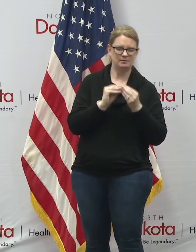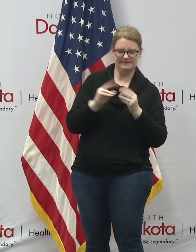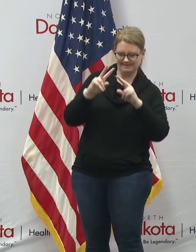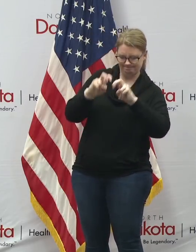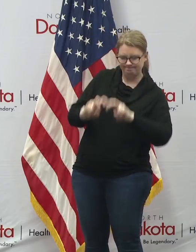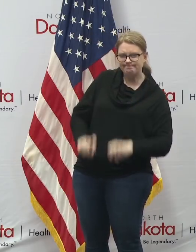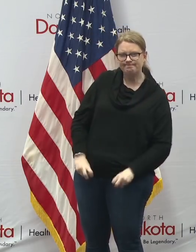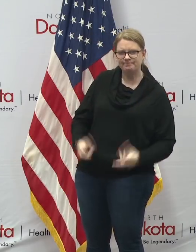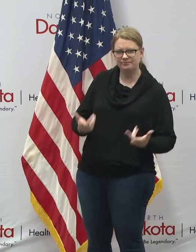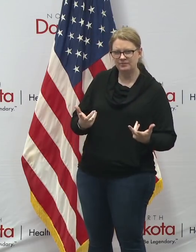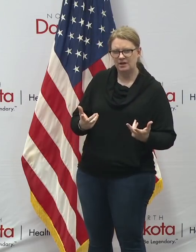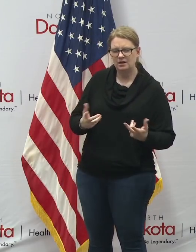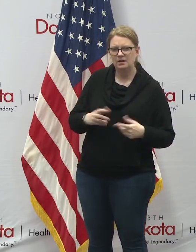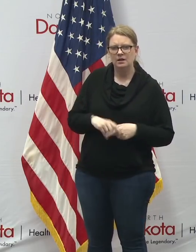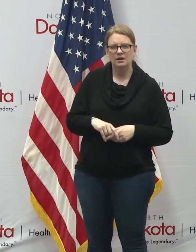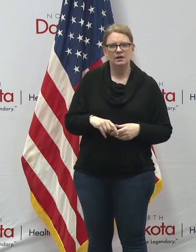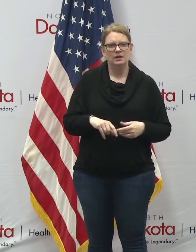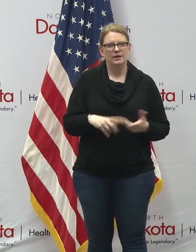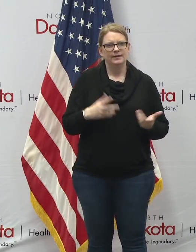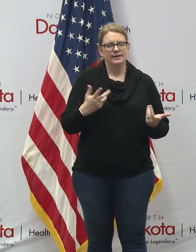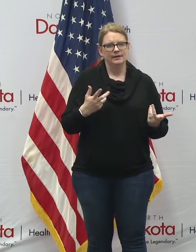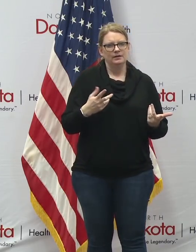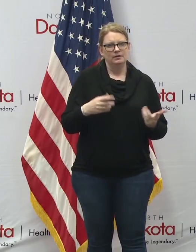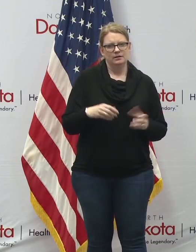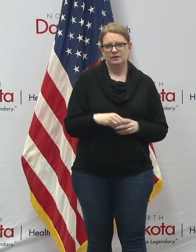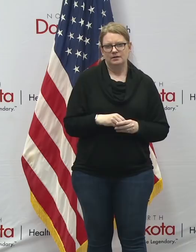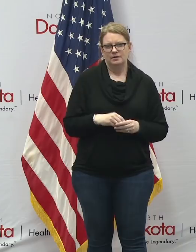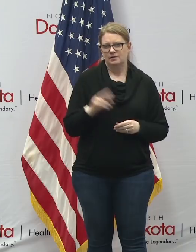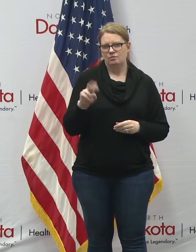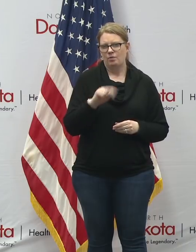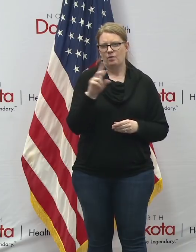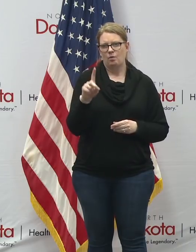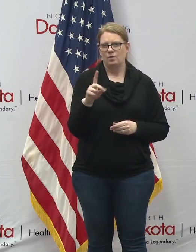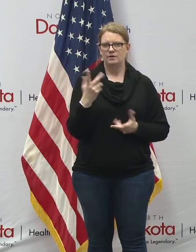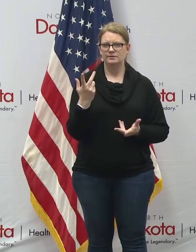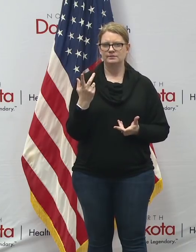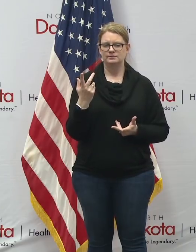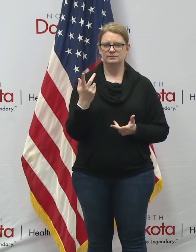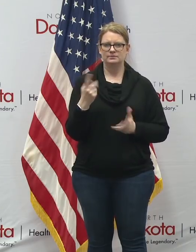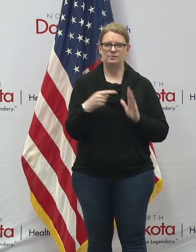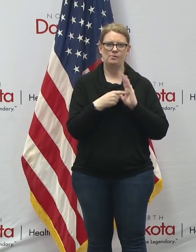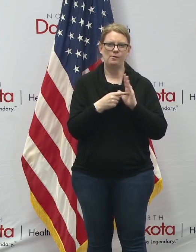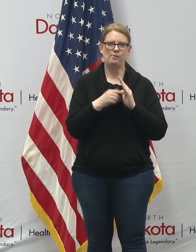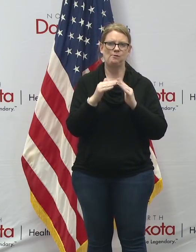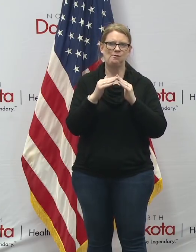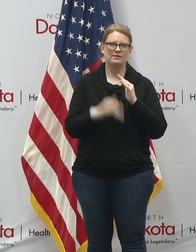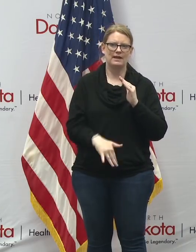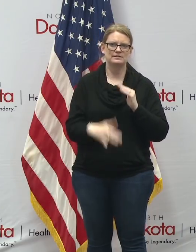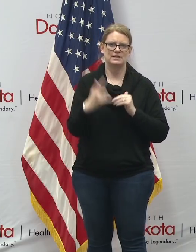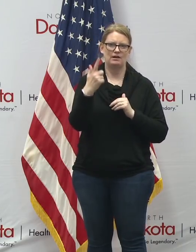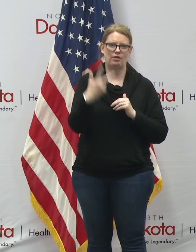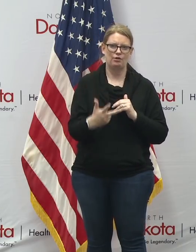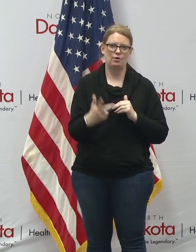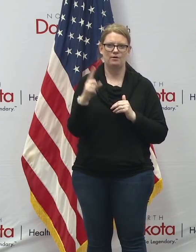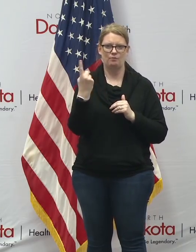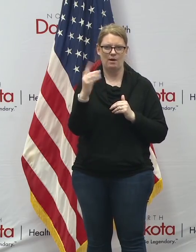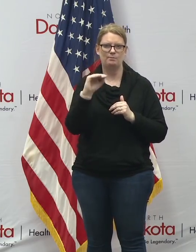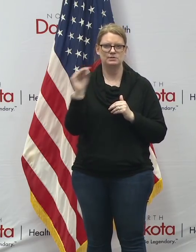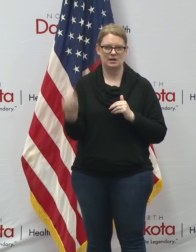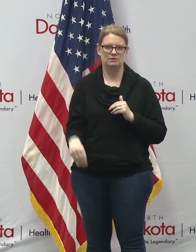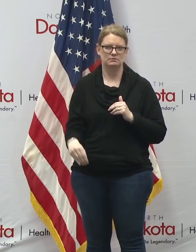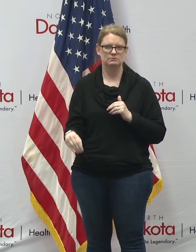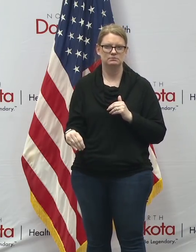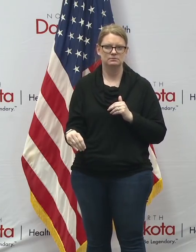north dakota uh represents uh less than a third of one percent of the